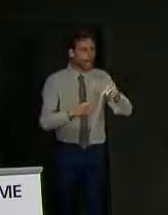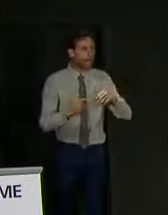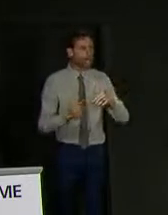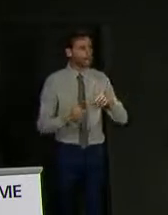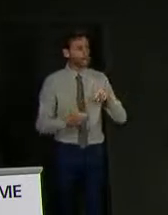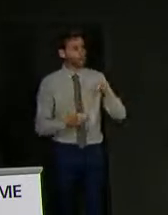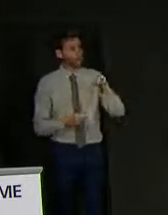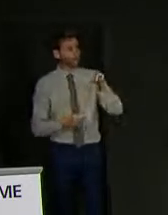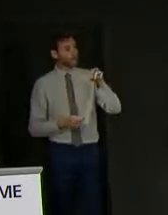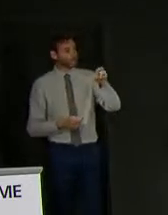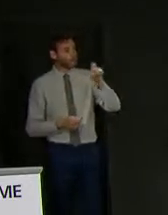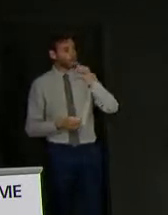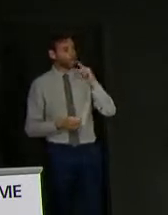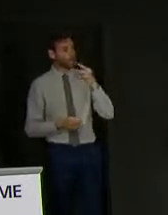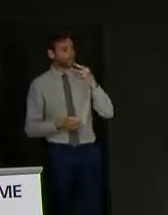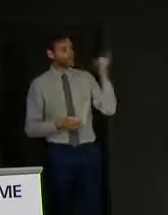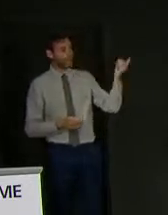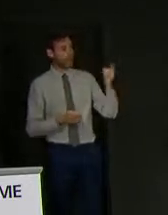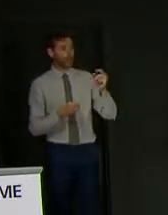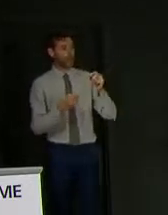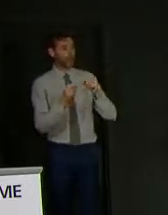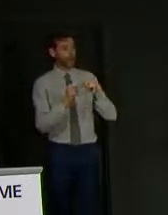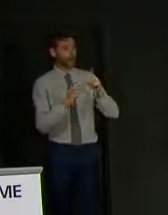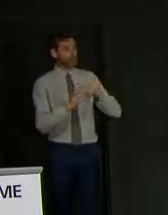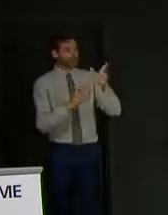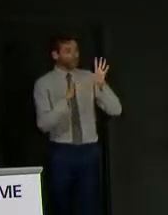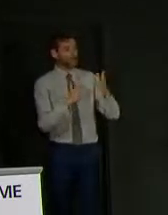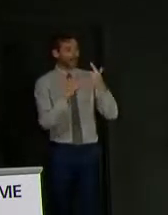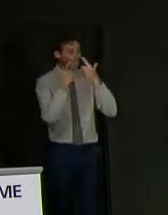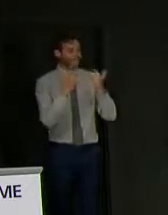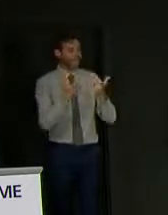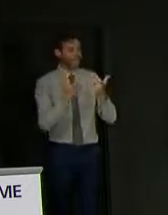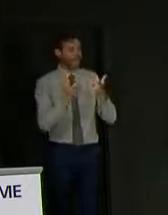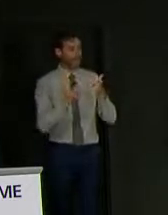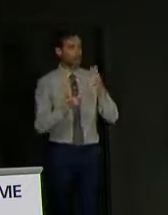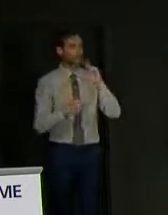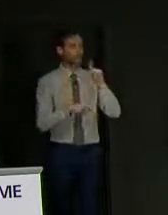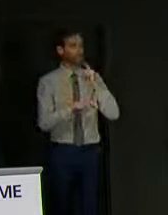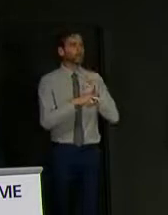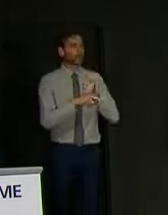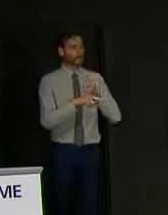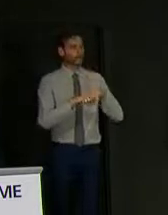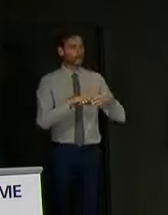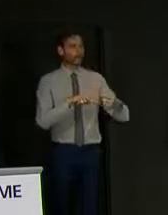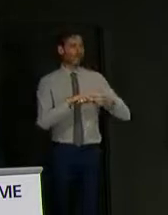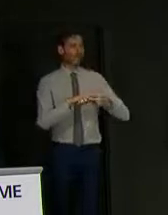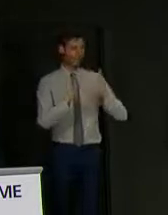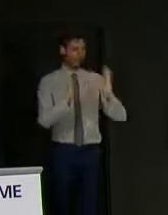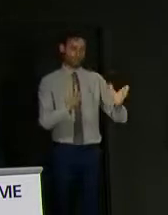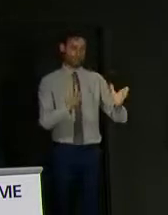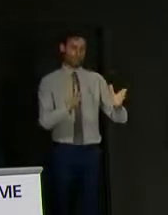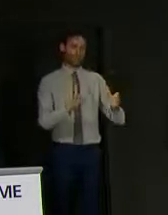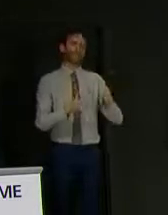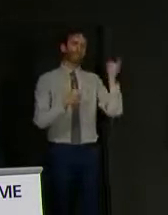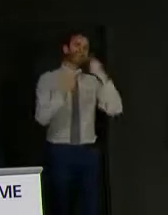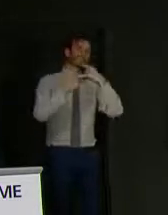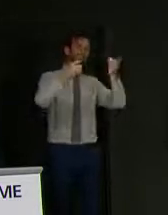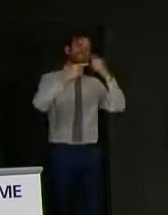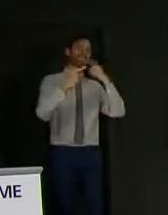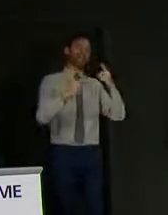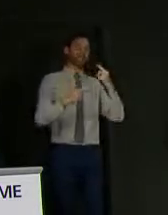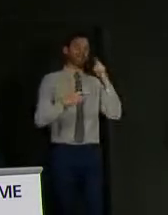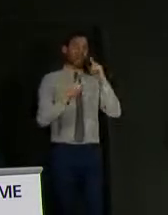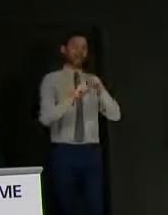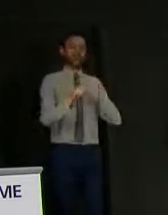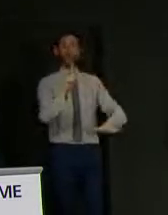going to be telling him to be a bit more clear that he's talking about England only because he hasn't really been that clear in the announcements he's made so far